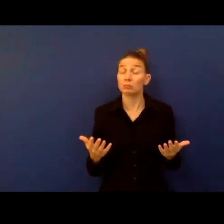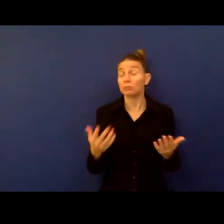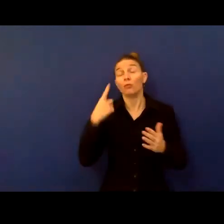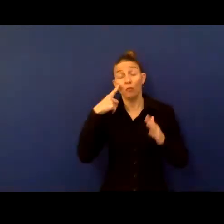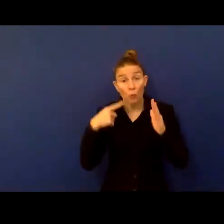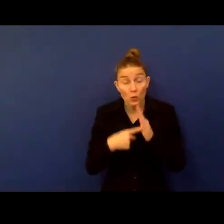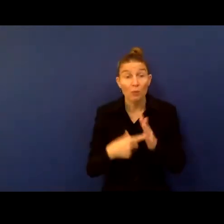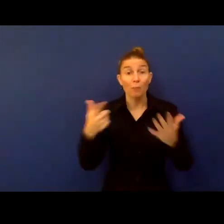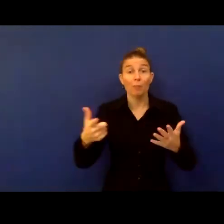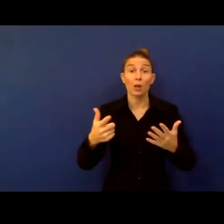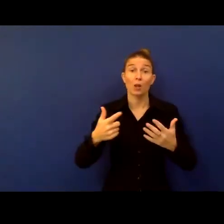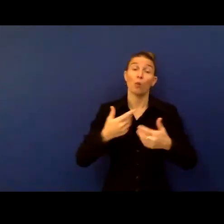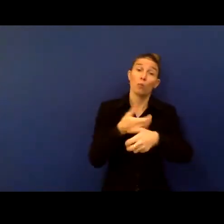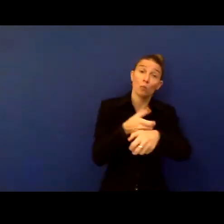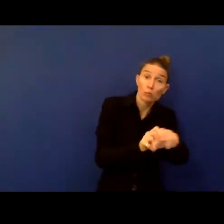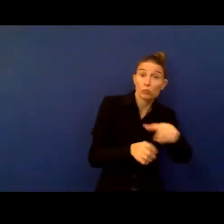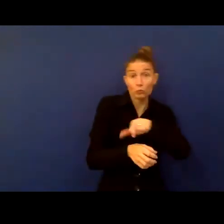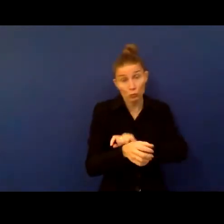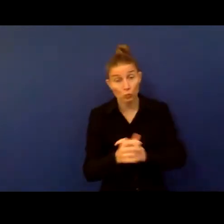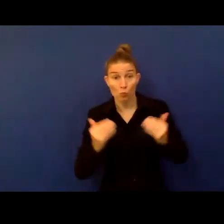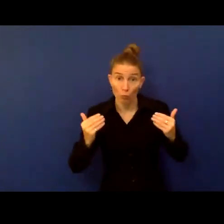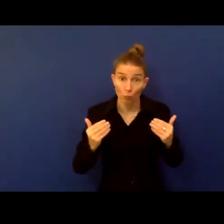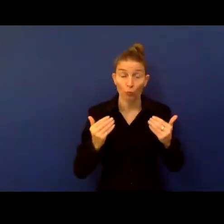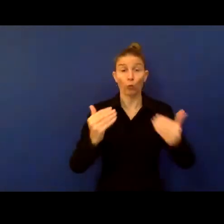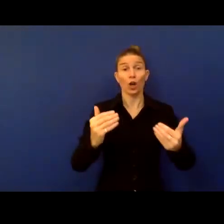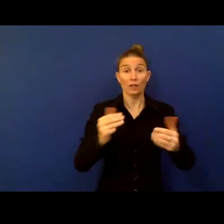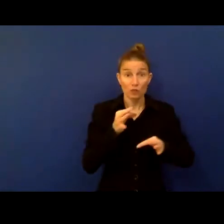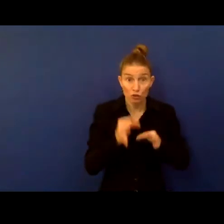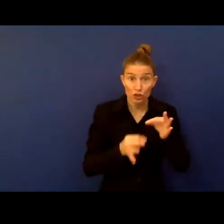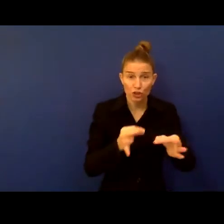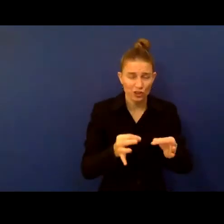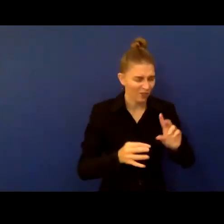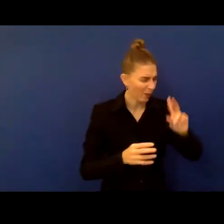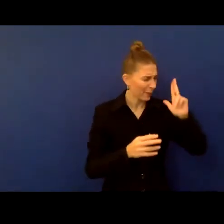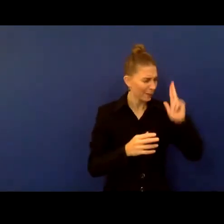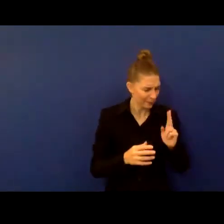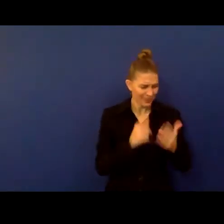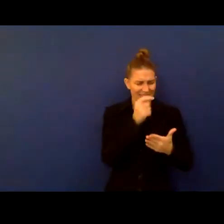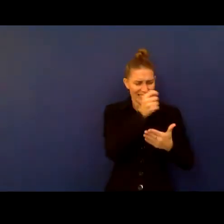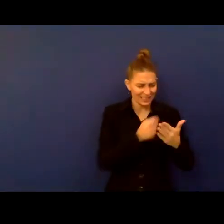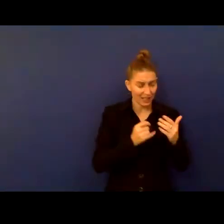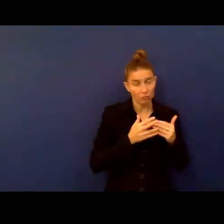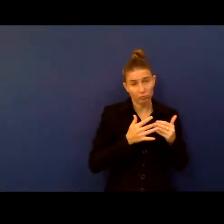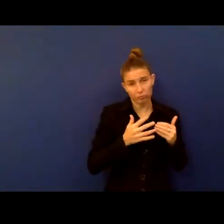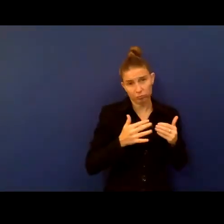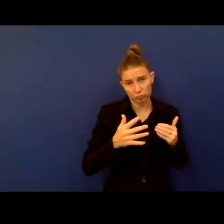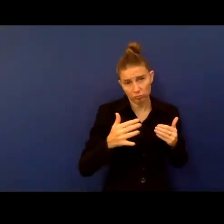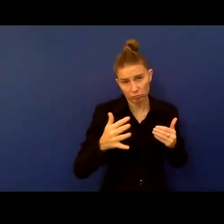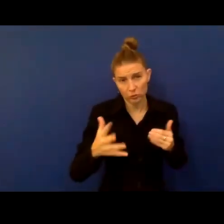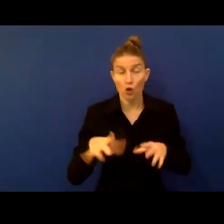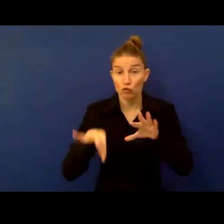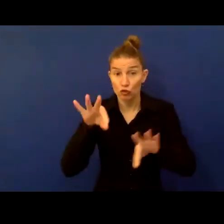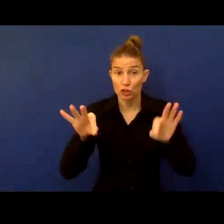throughout all stages of the data collection process, from the study design to the dissemination of the results.